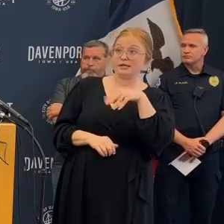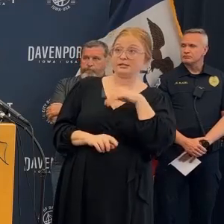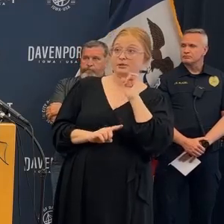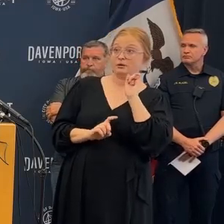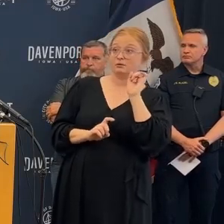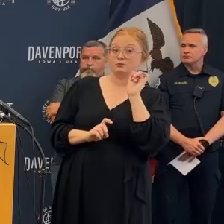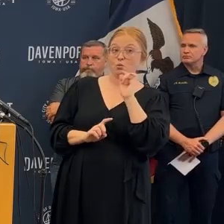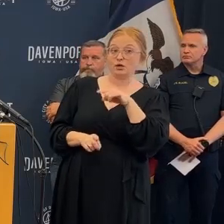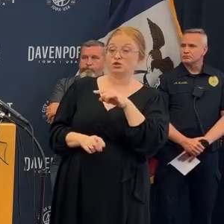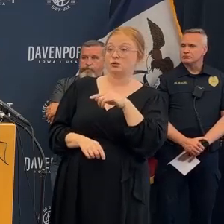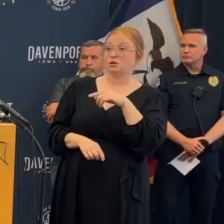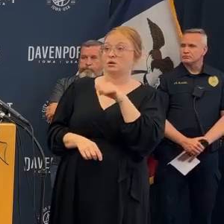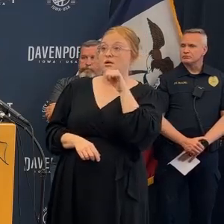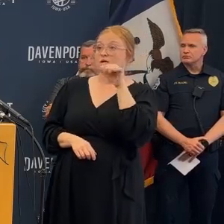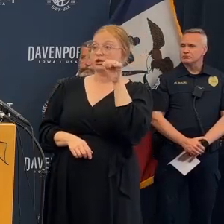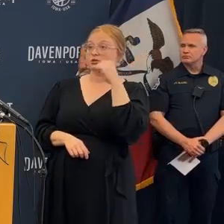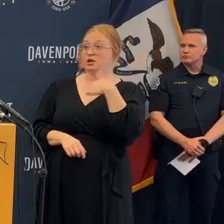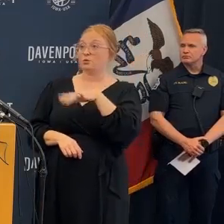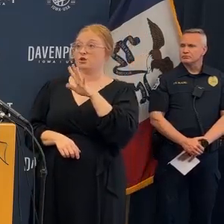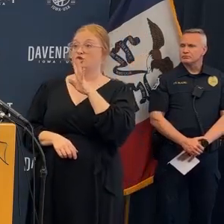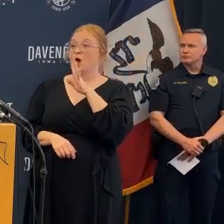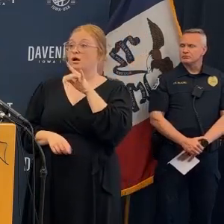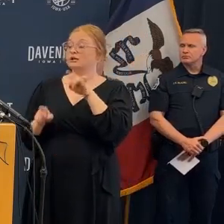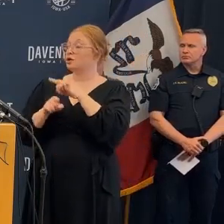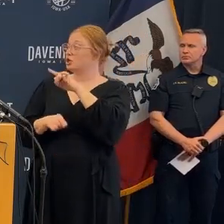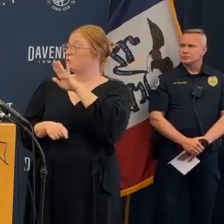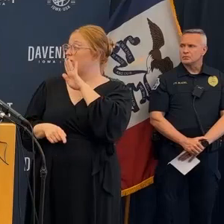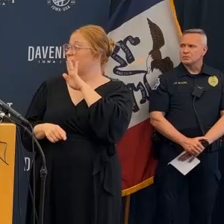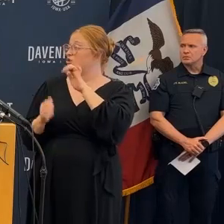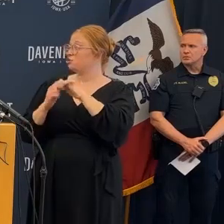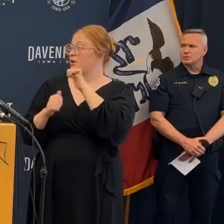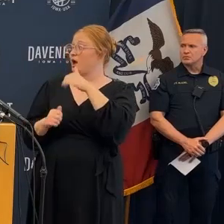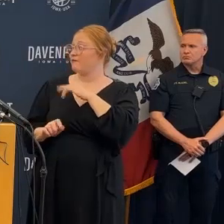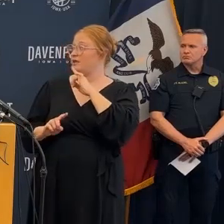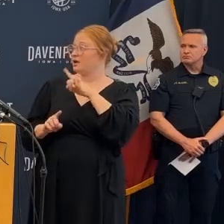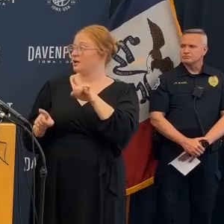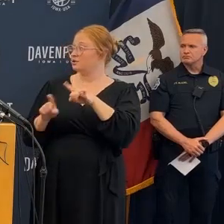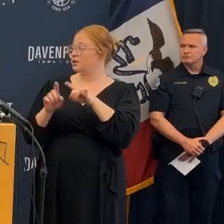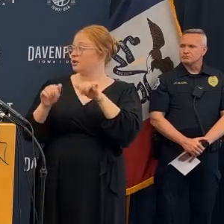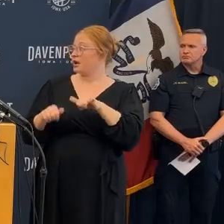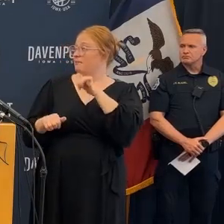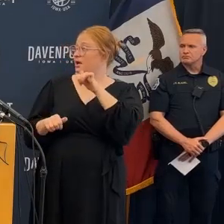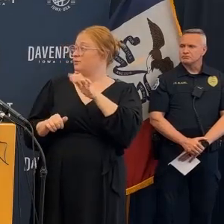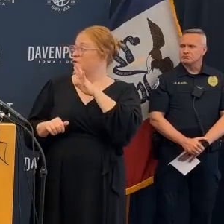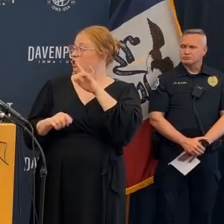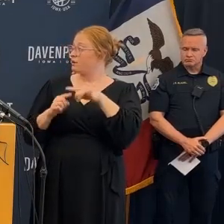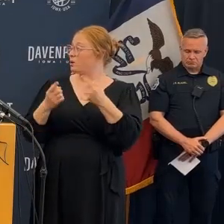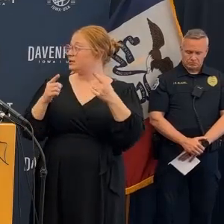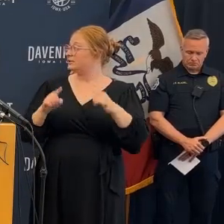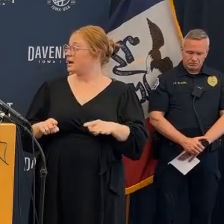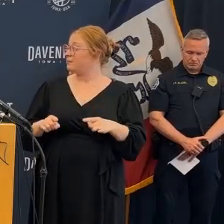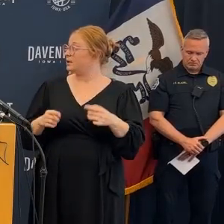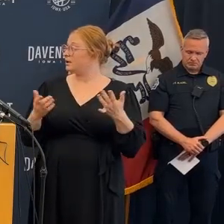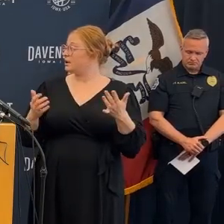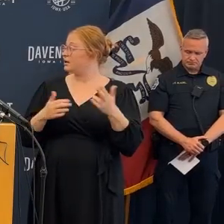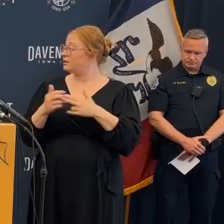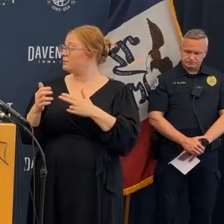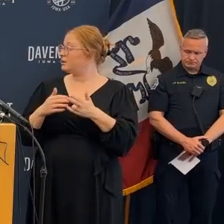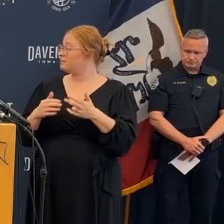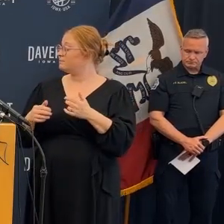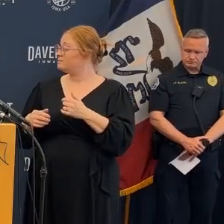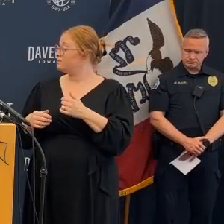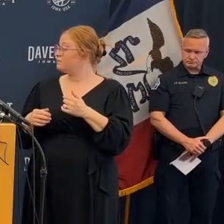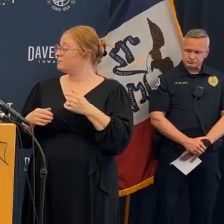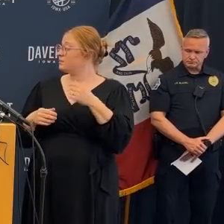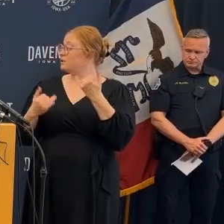definitely have any recovery efforts will be part of a demolition and that would be a priority as we move forward Amy would